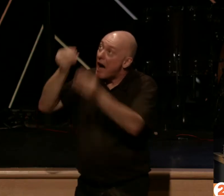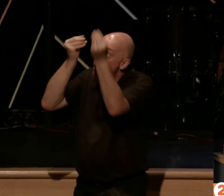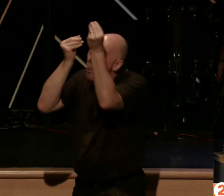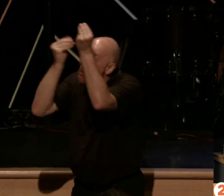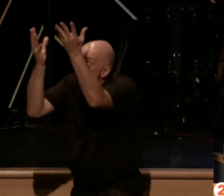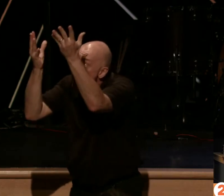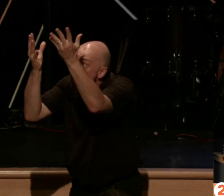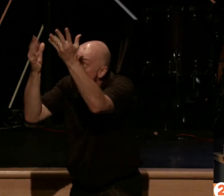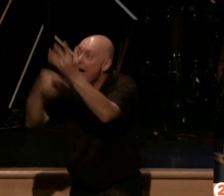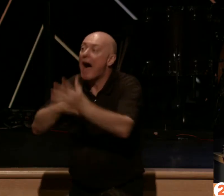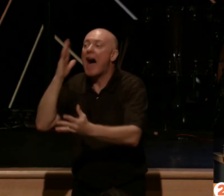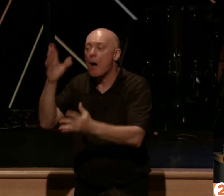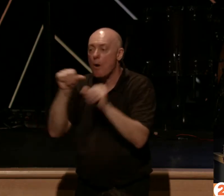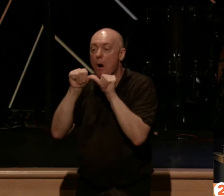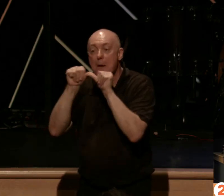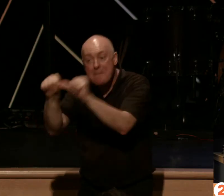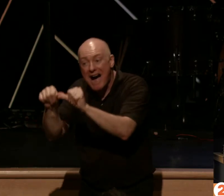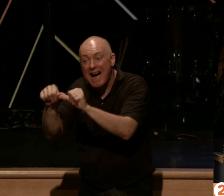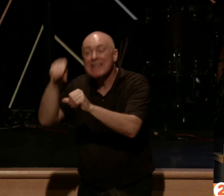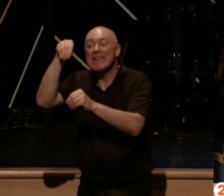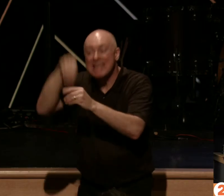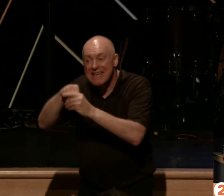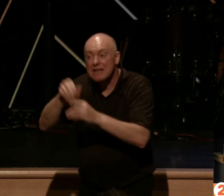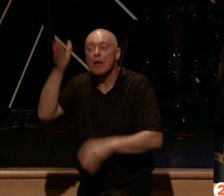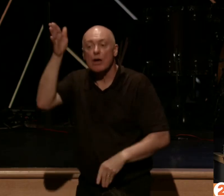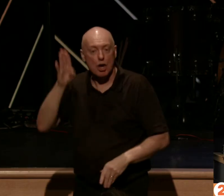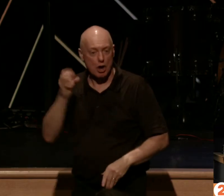I will abide in God's love.